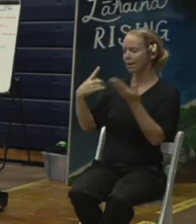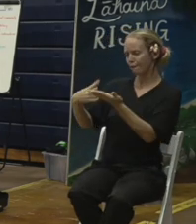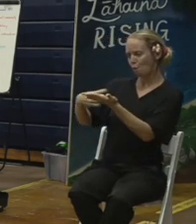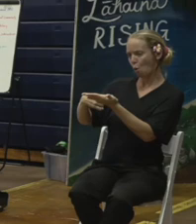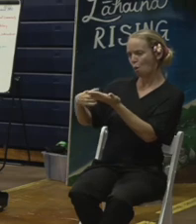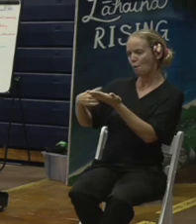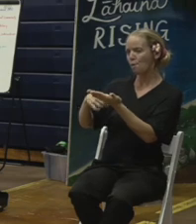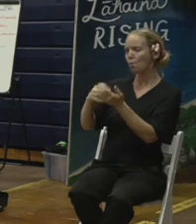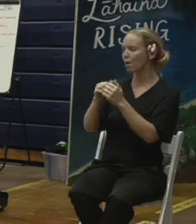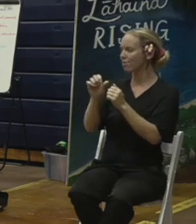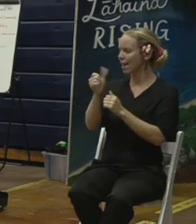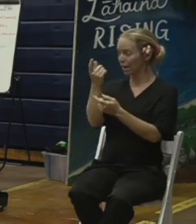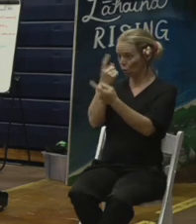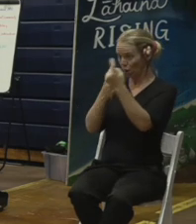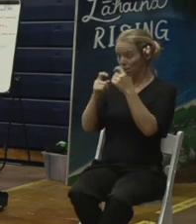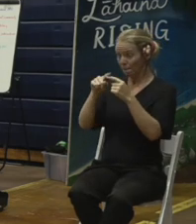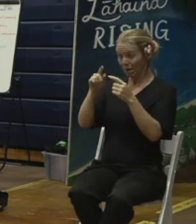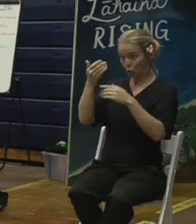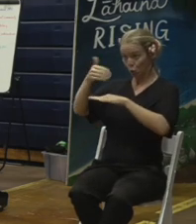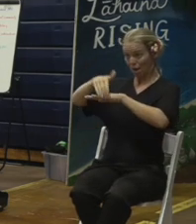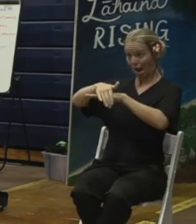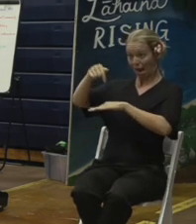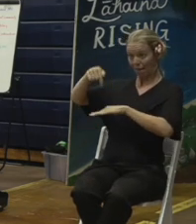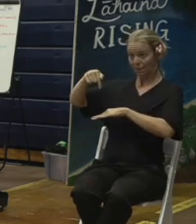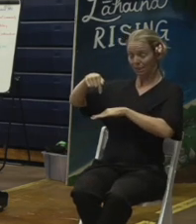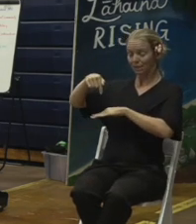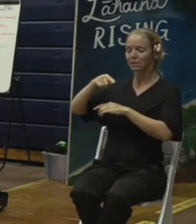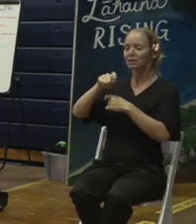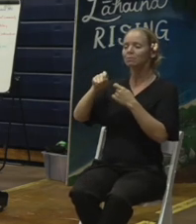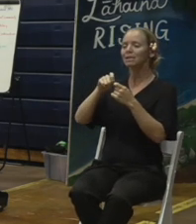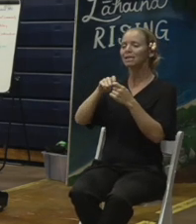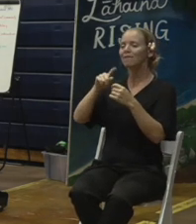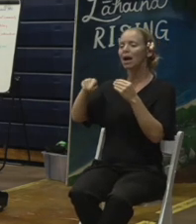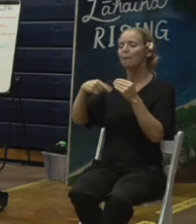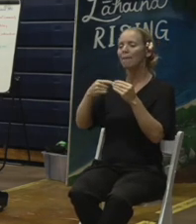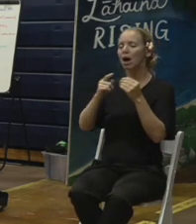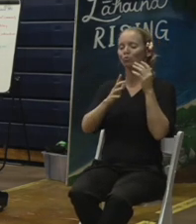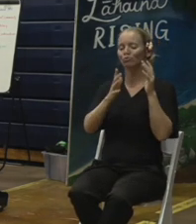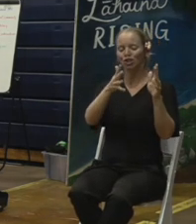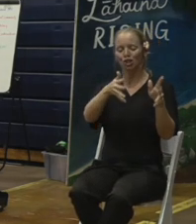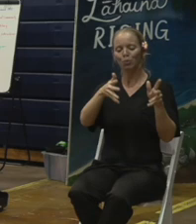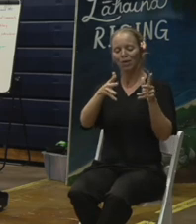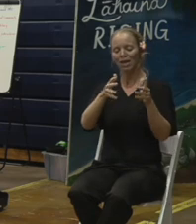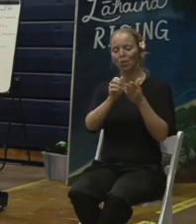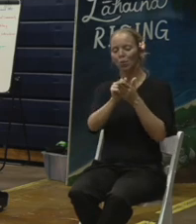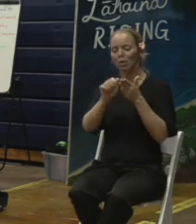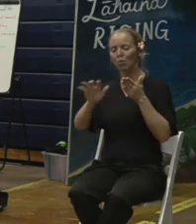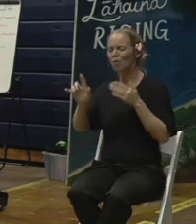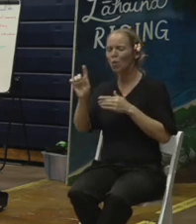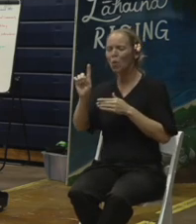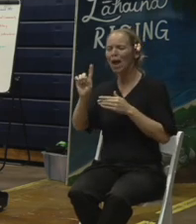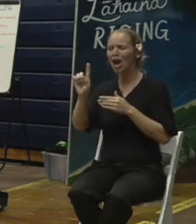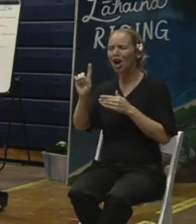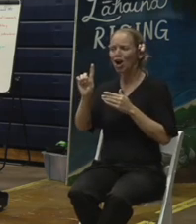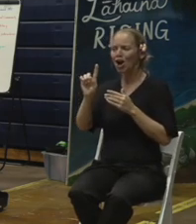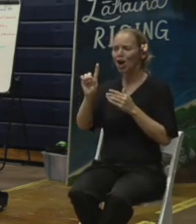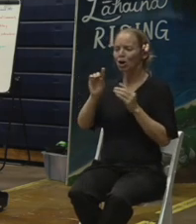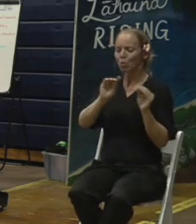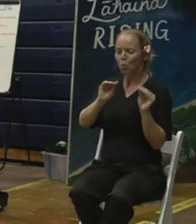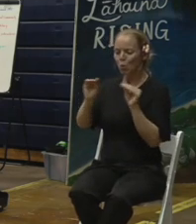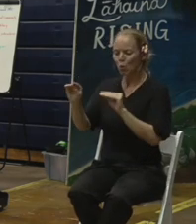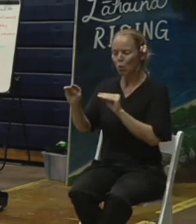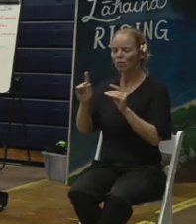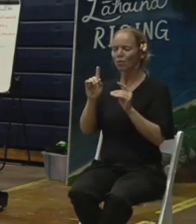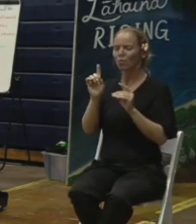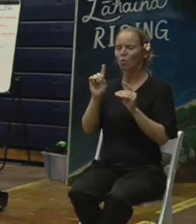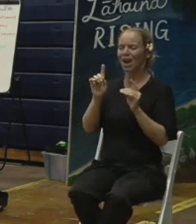tonight, specifically, we are talking about debris removal because it's so important. So if you haven't filled out the survey,